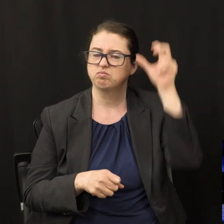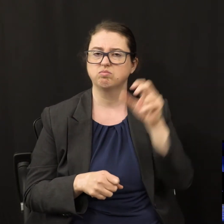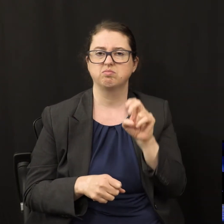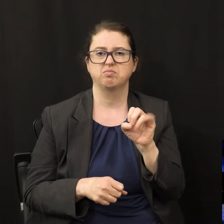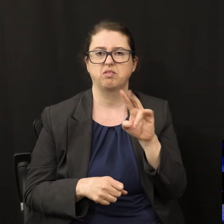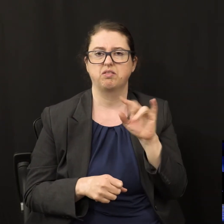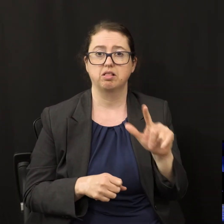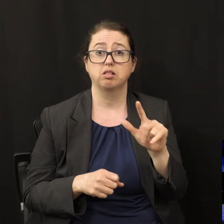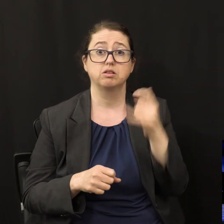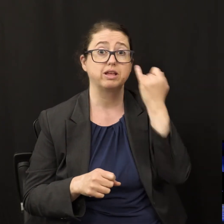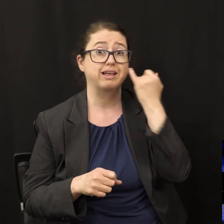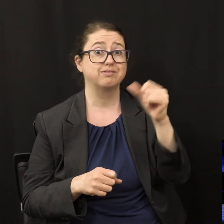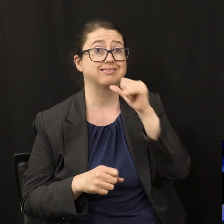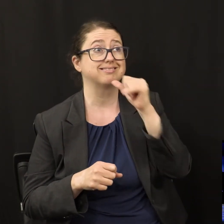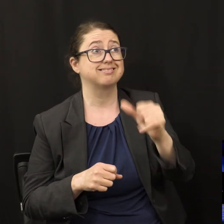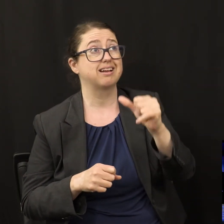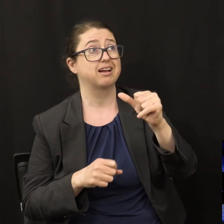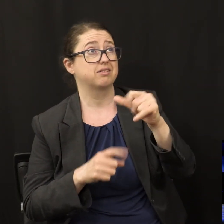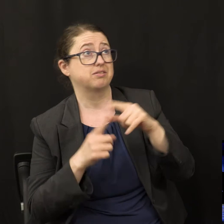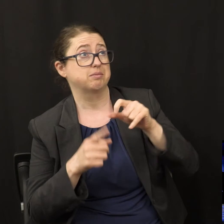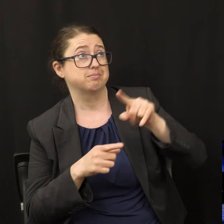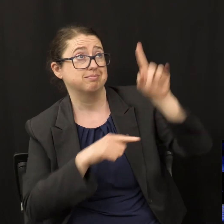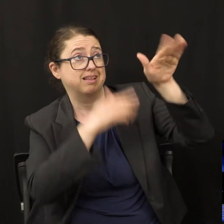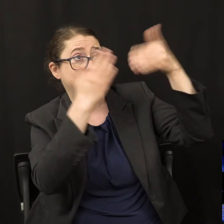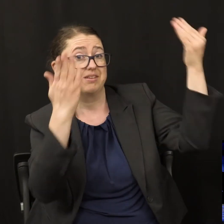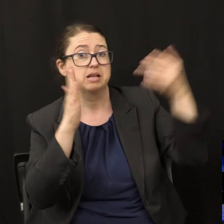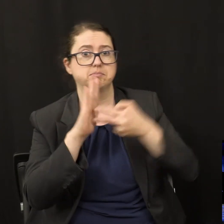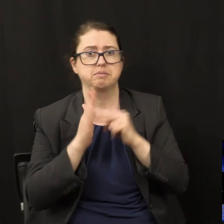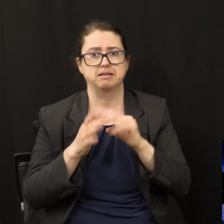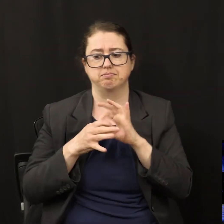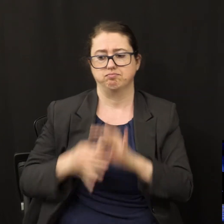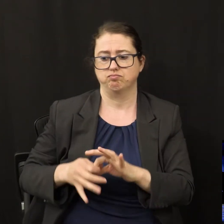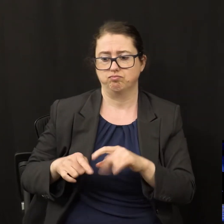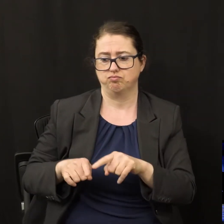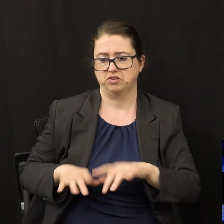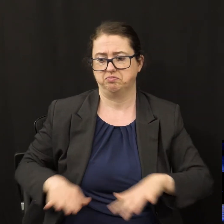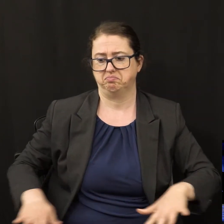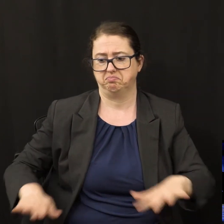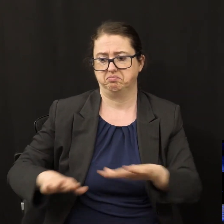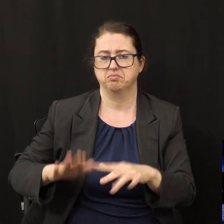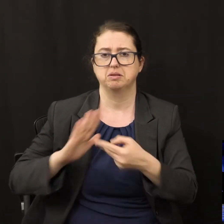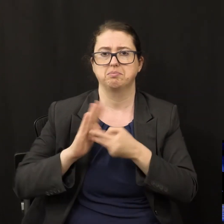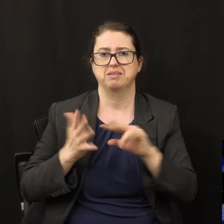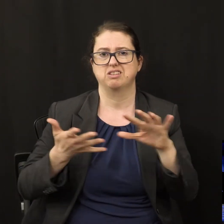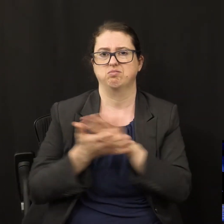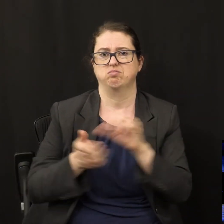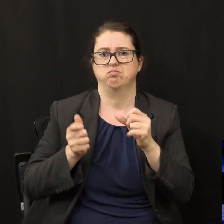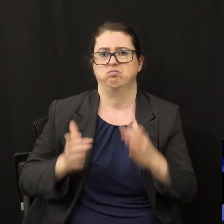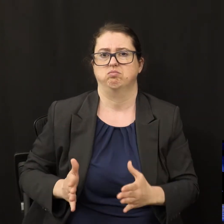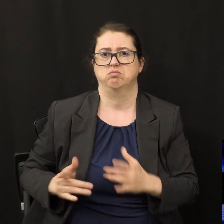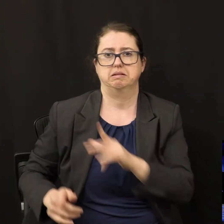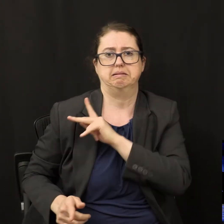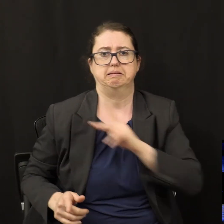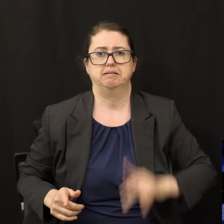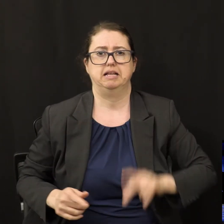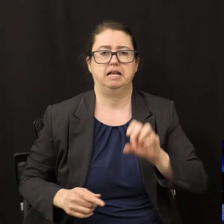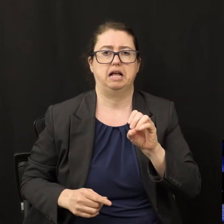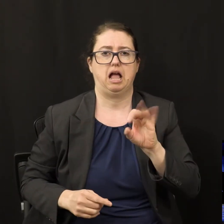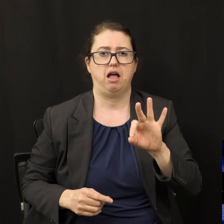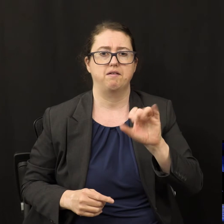from above comes from below, from Abaddon, the destroyer, the king of the abyss. By